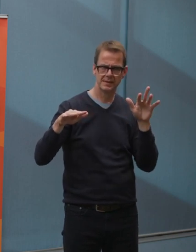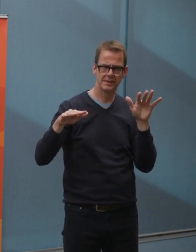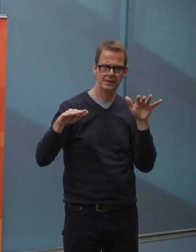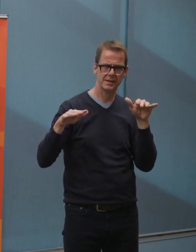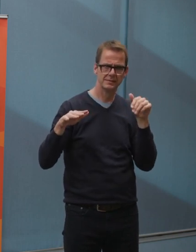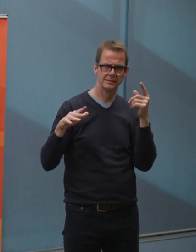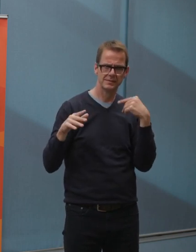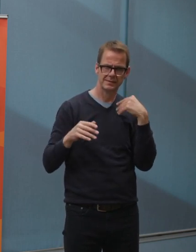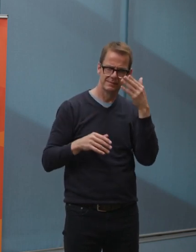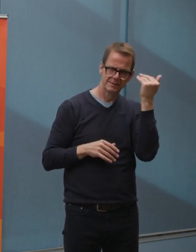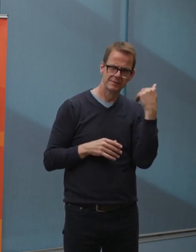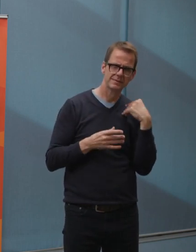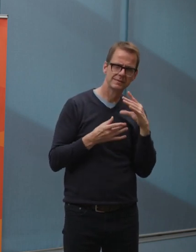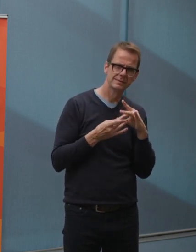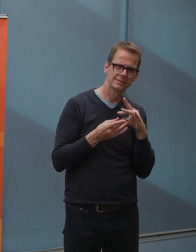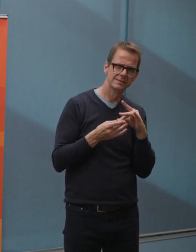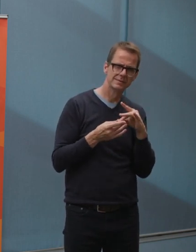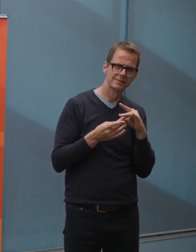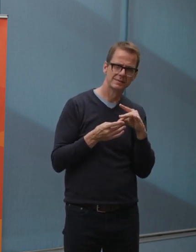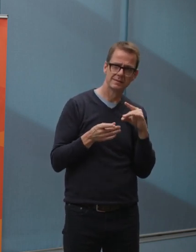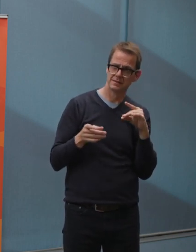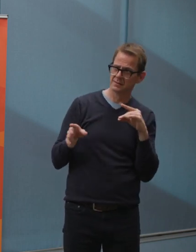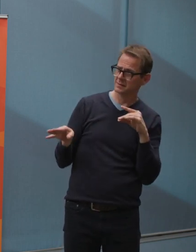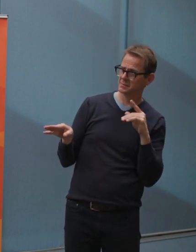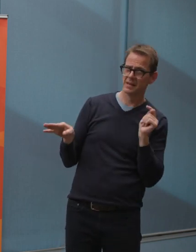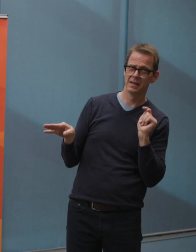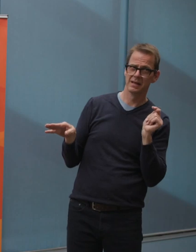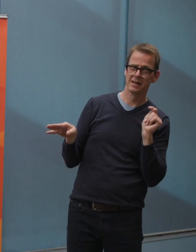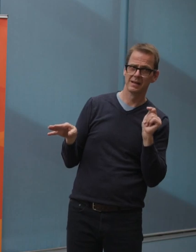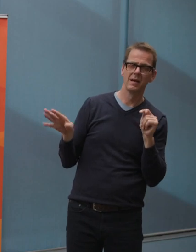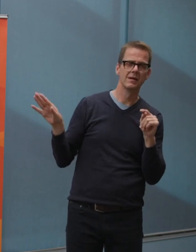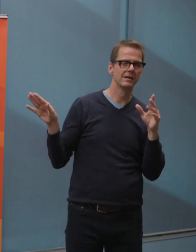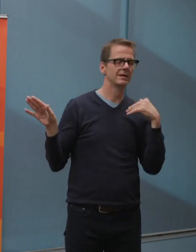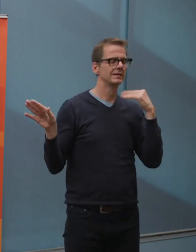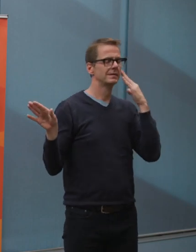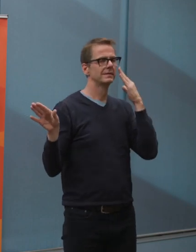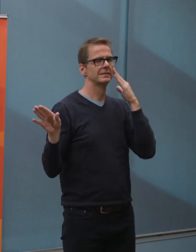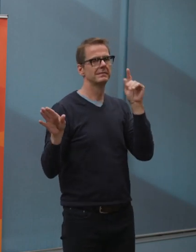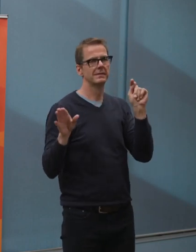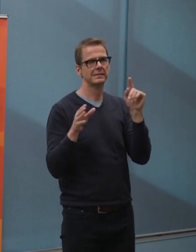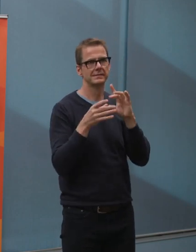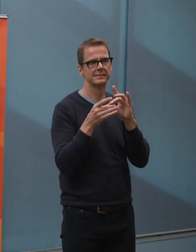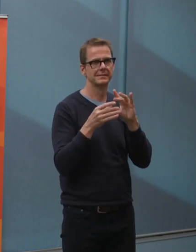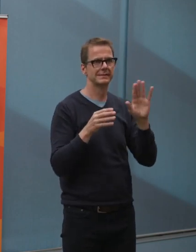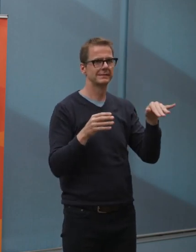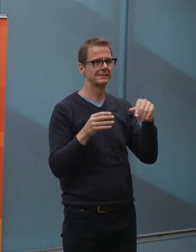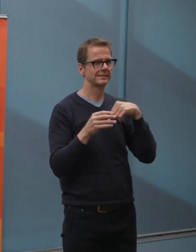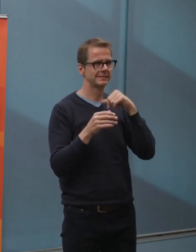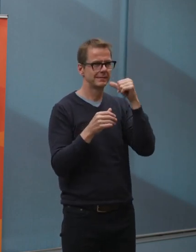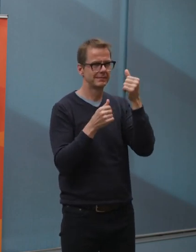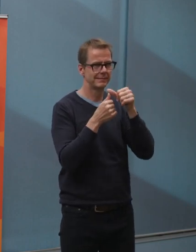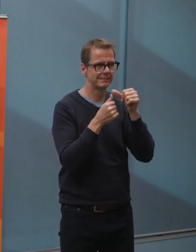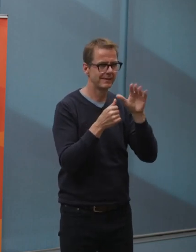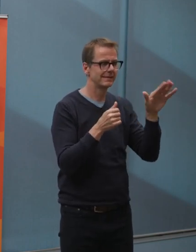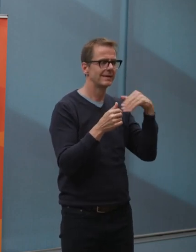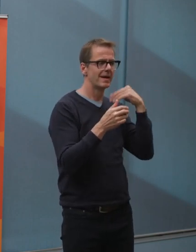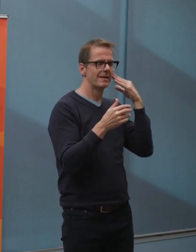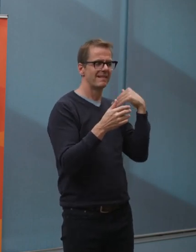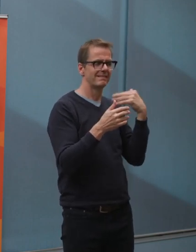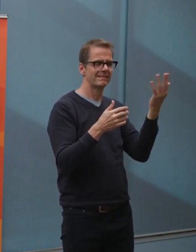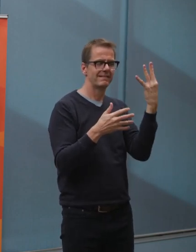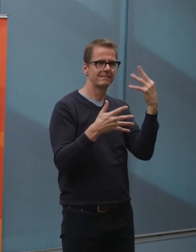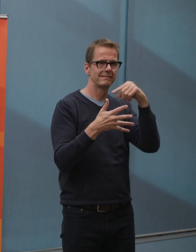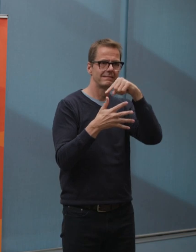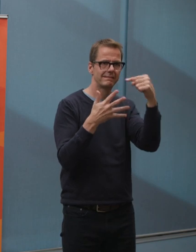Yeah, port-a-potties, I mentioned that. So I can circle back with you, Vinesh, on the five exactly, but essentially